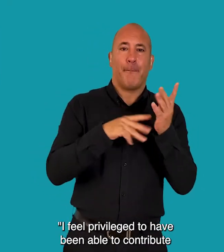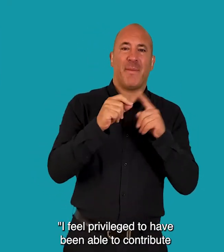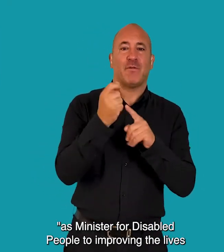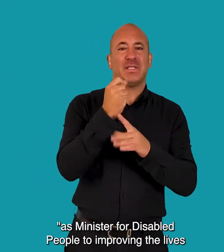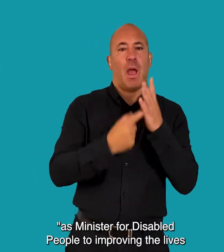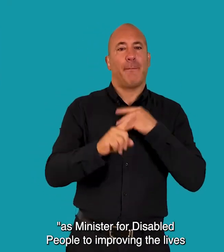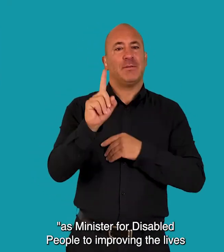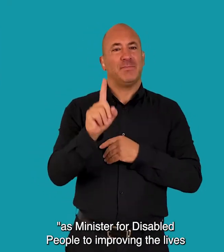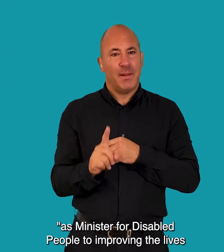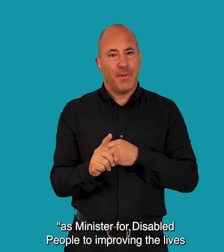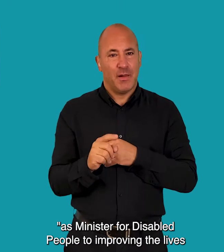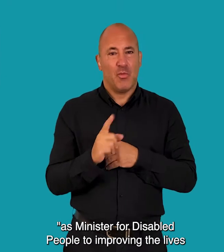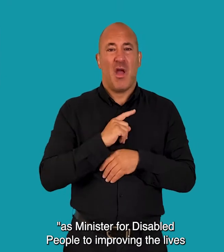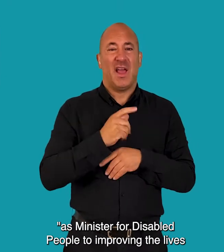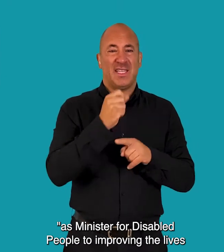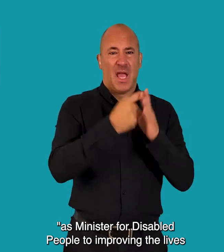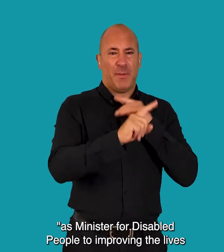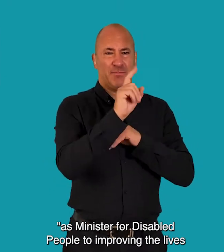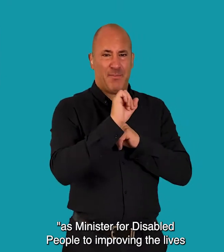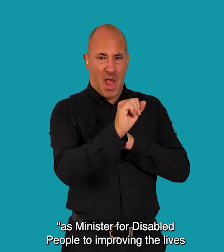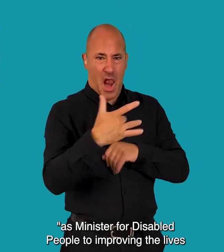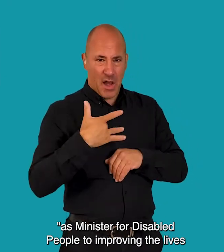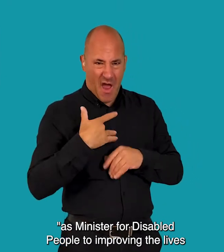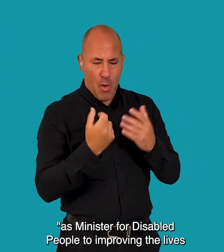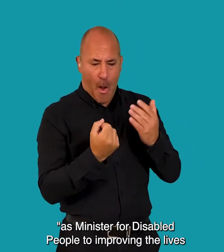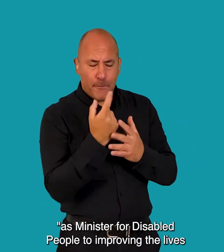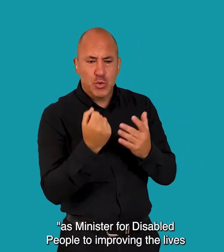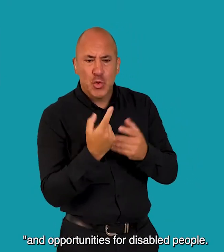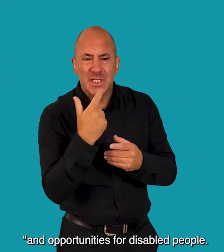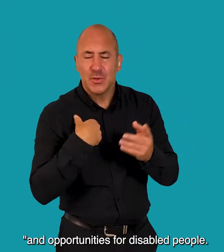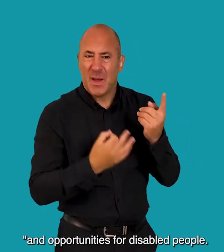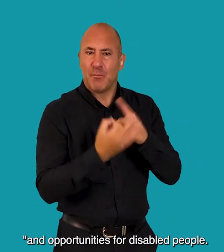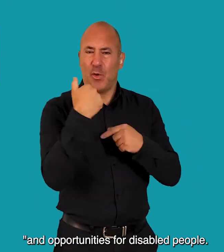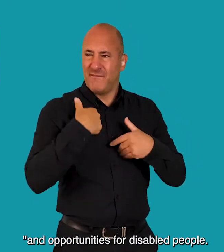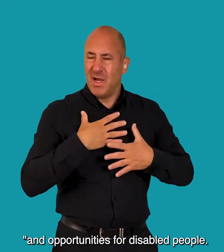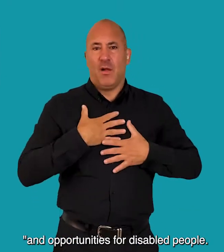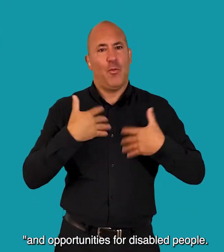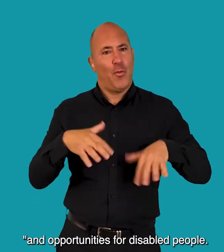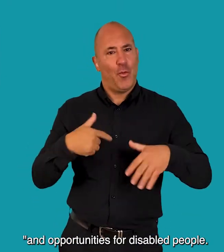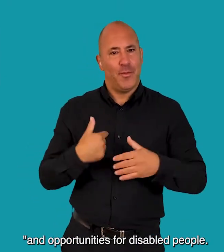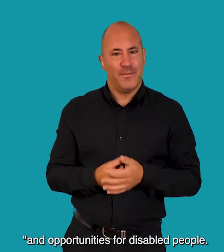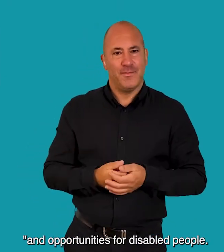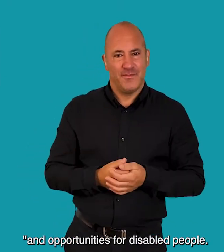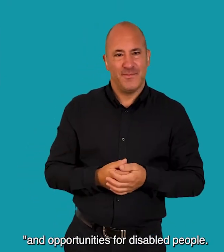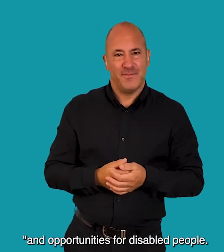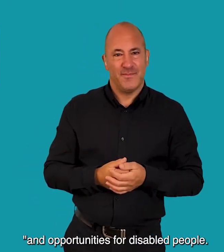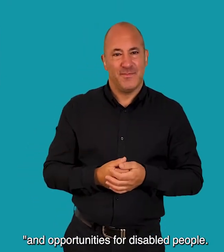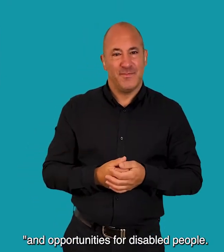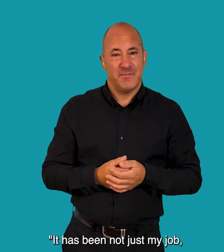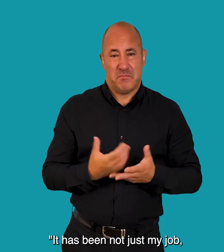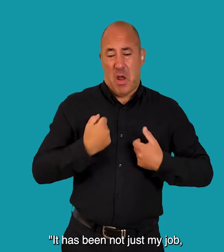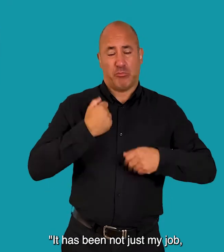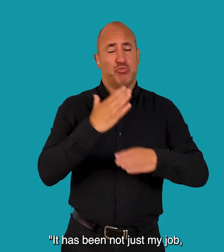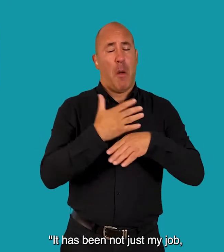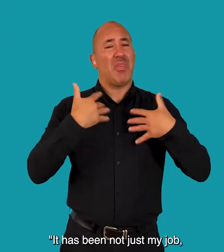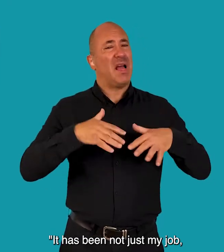contribute as Minister for Disabled People to improving the lives and opportunities for disabled people It has been not just